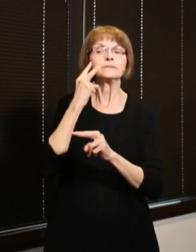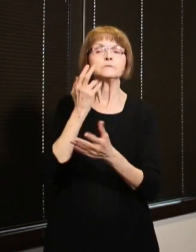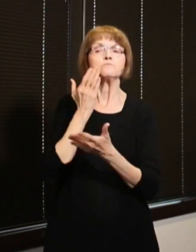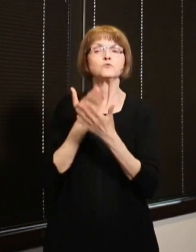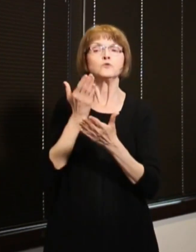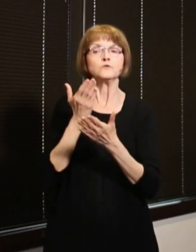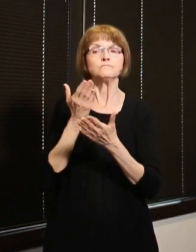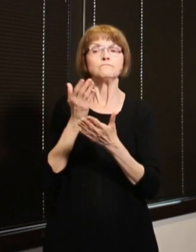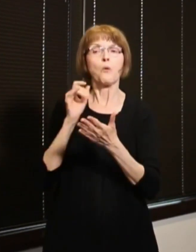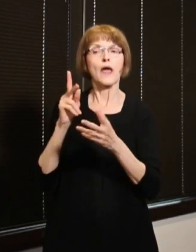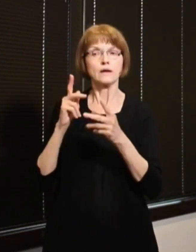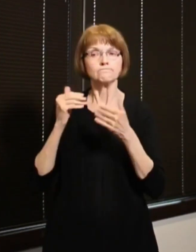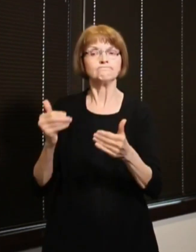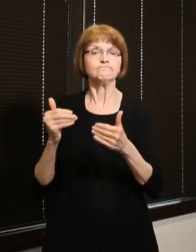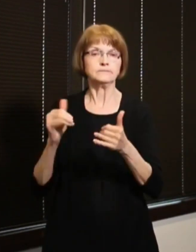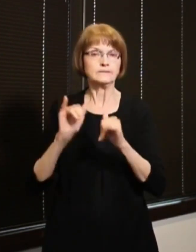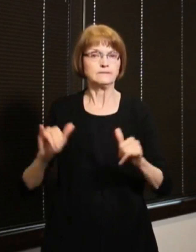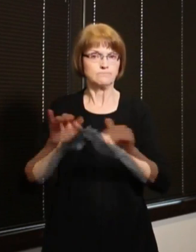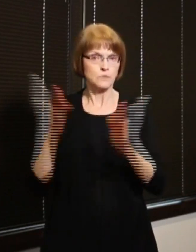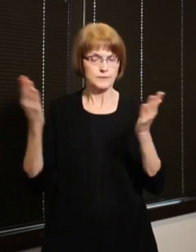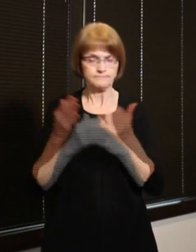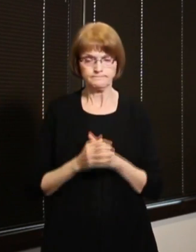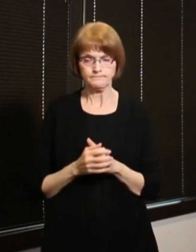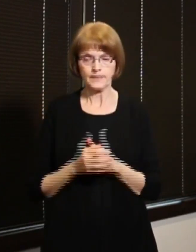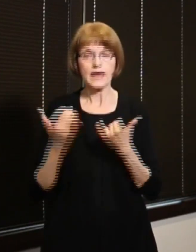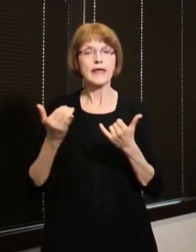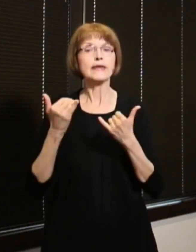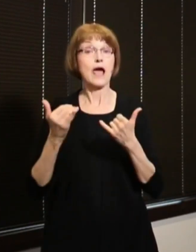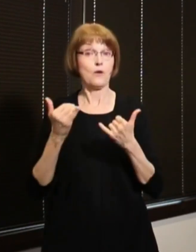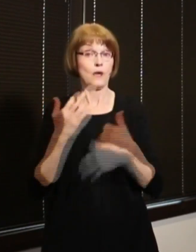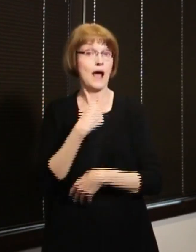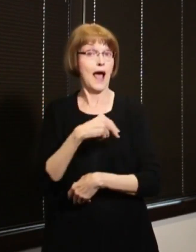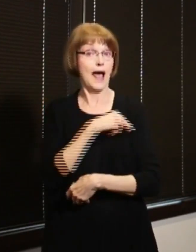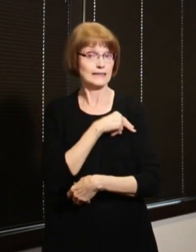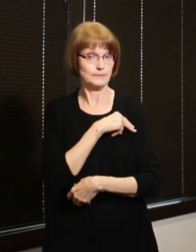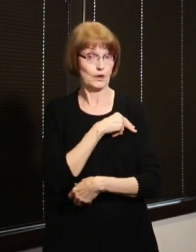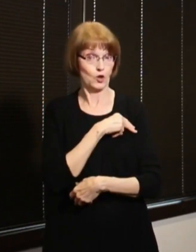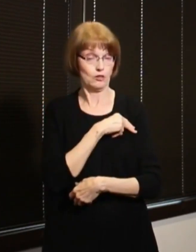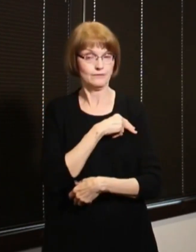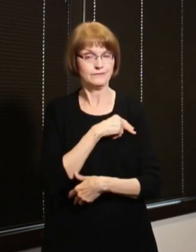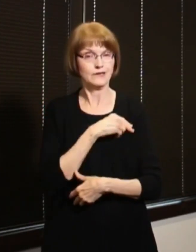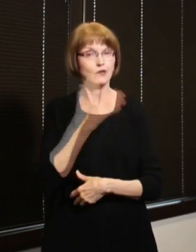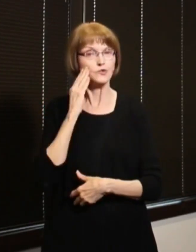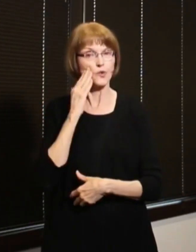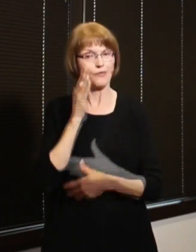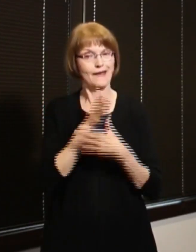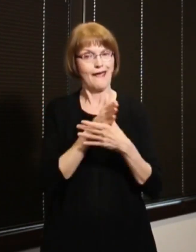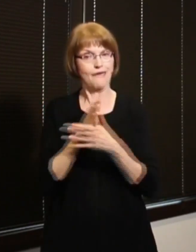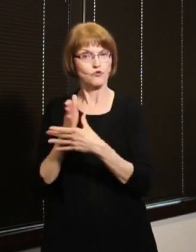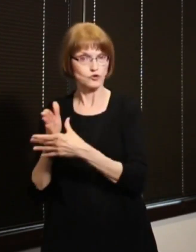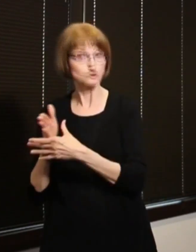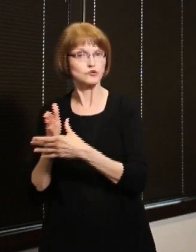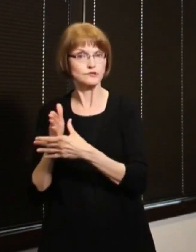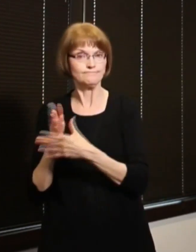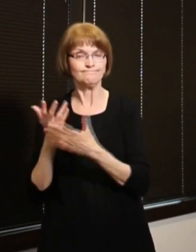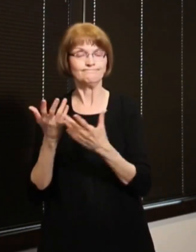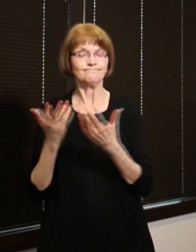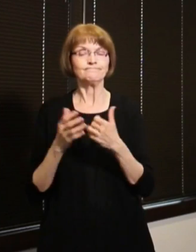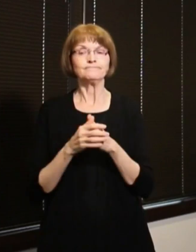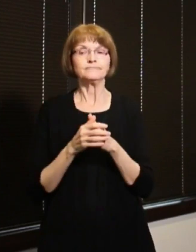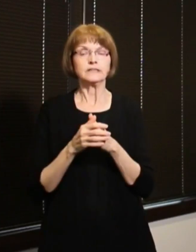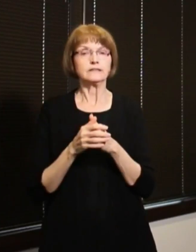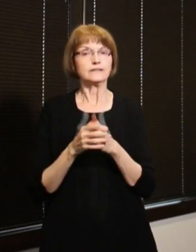So let me talk a little bit now about our hospital admissions rolling average. So as you can see, we're still having an